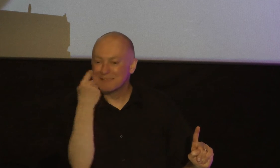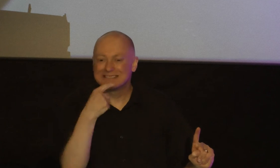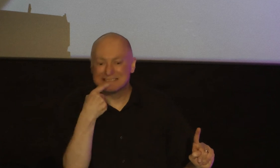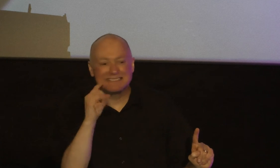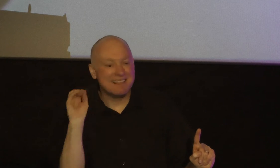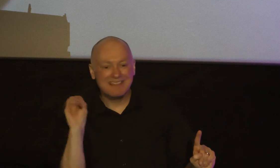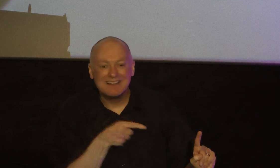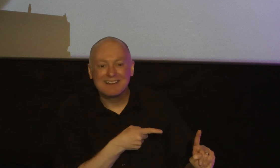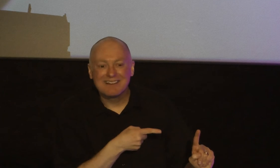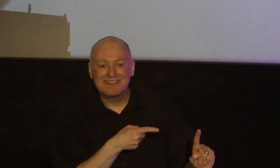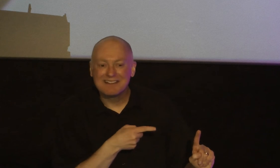interesting